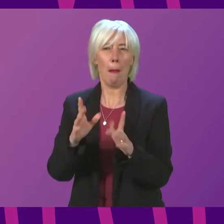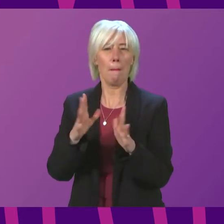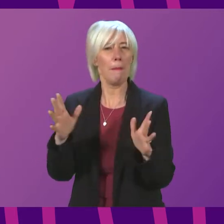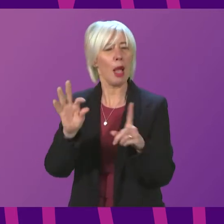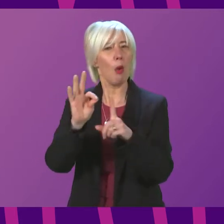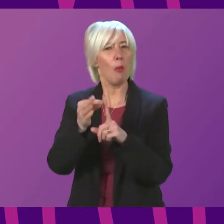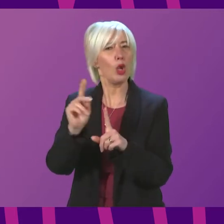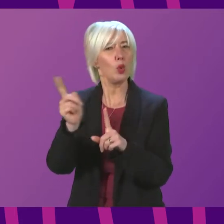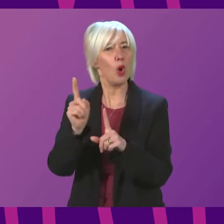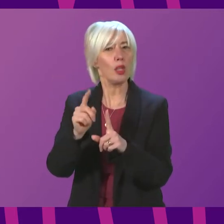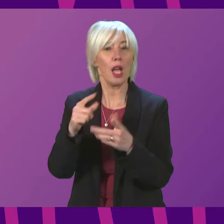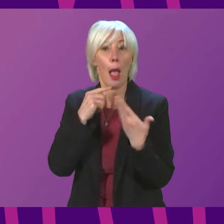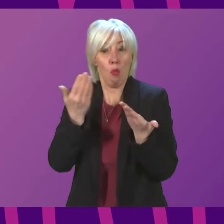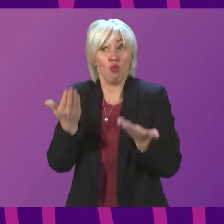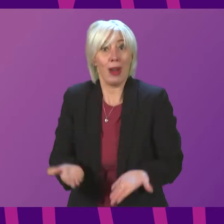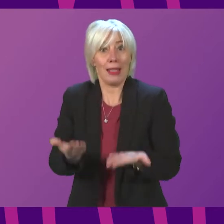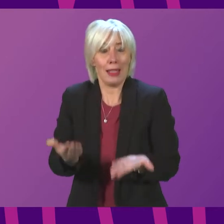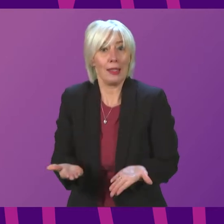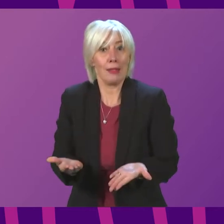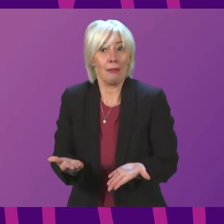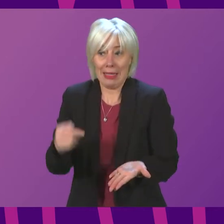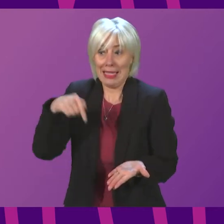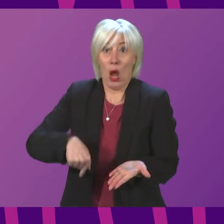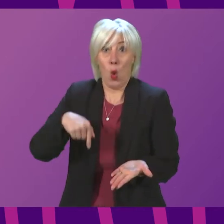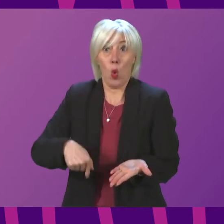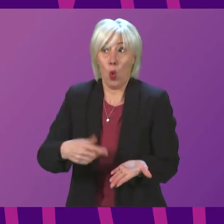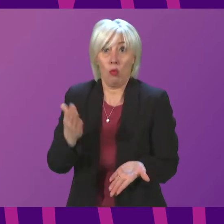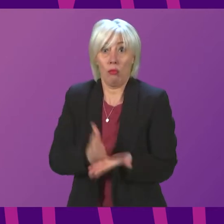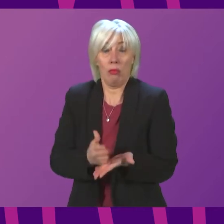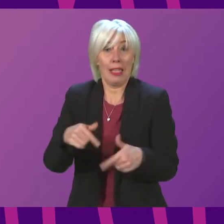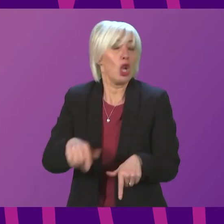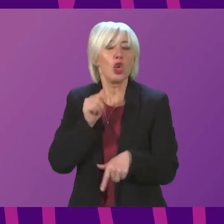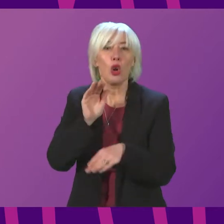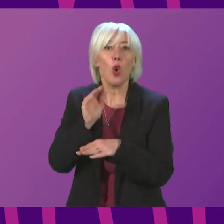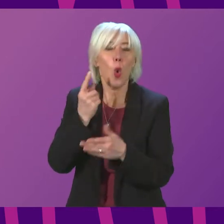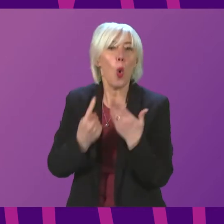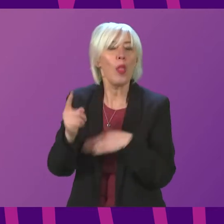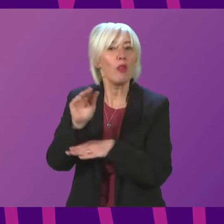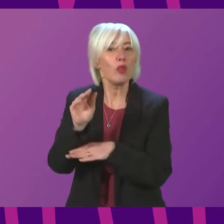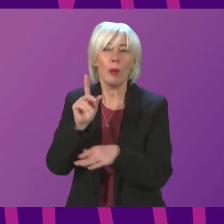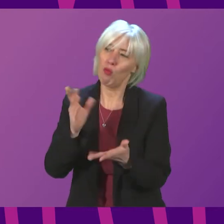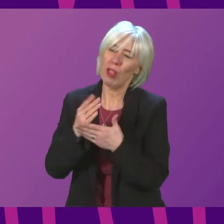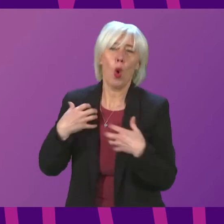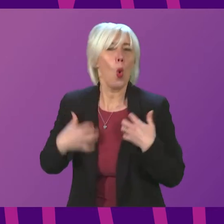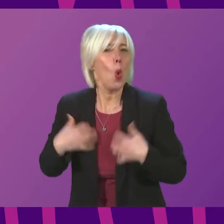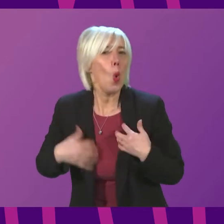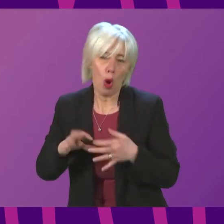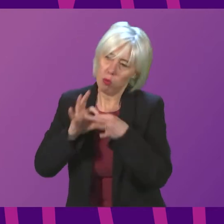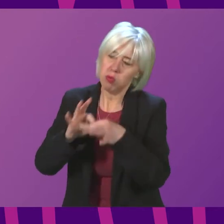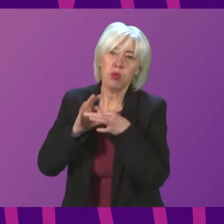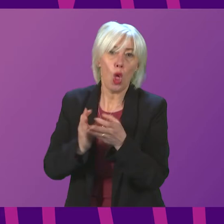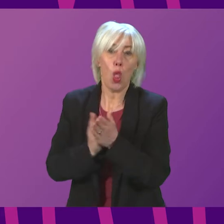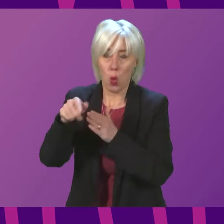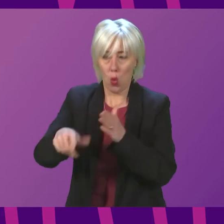We are also the present. We are the here now. We are really excited to work with you all this parliamentary